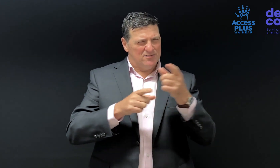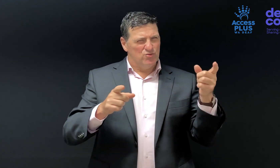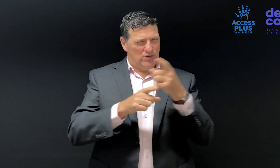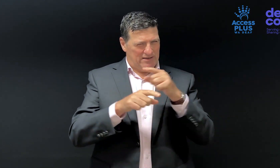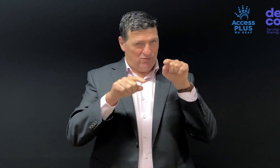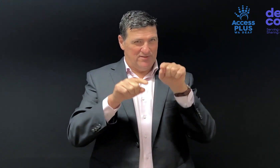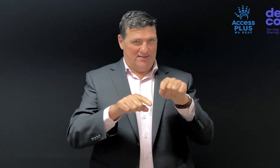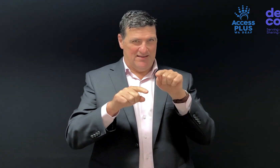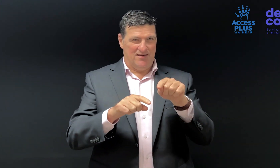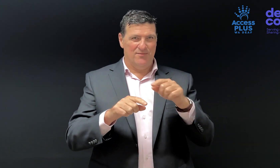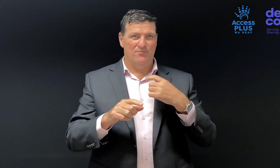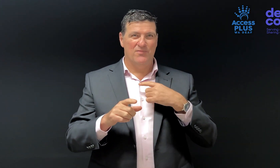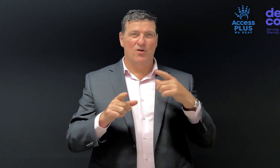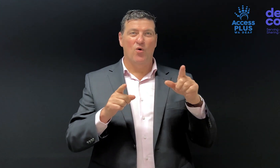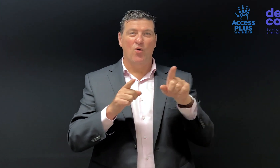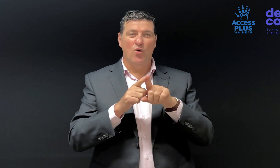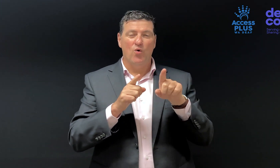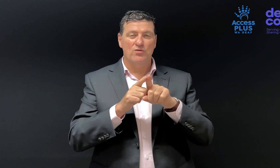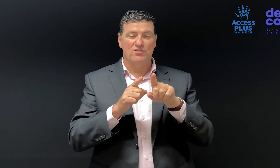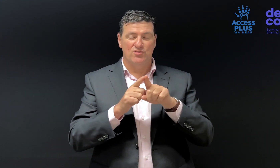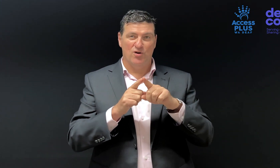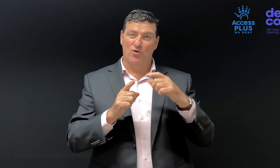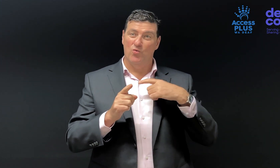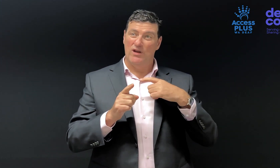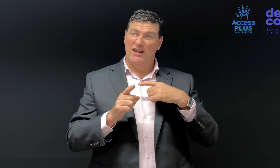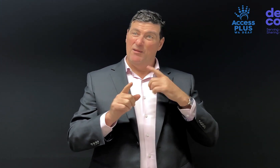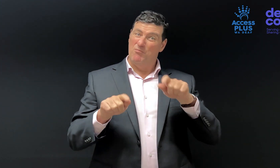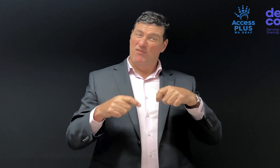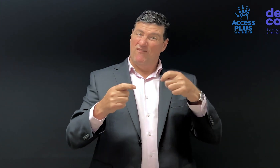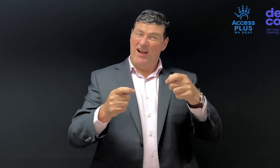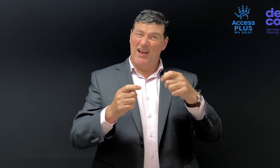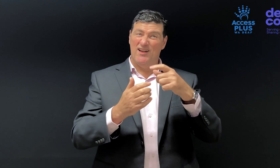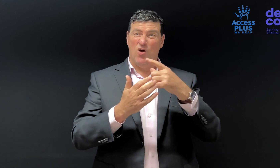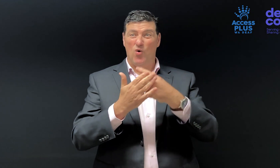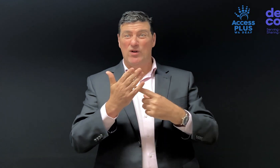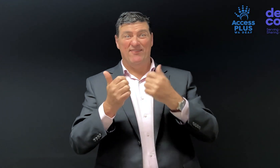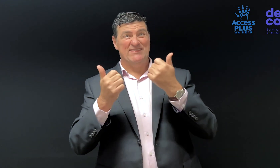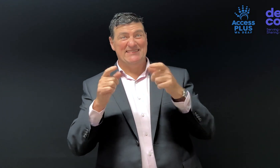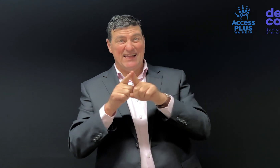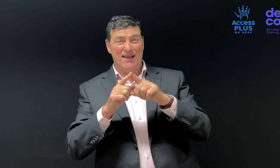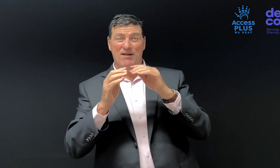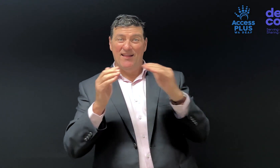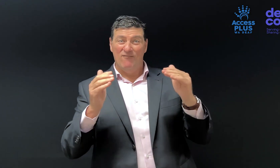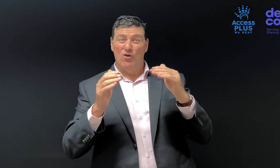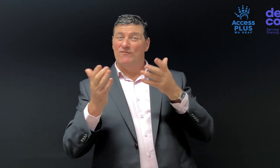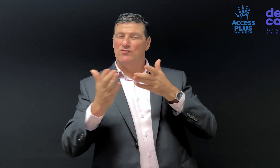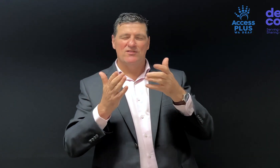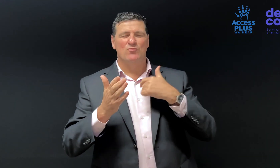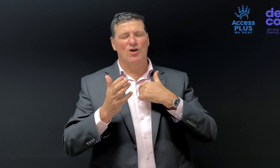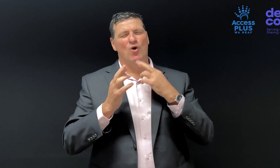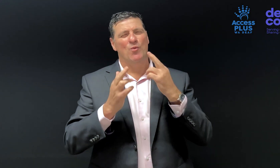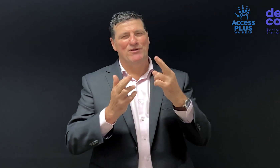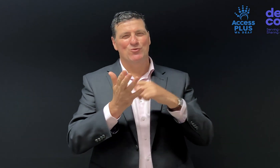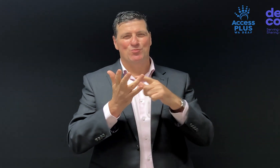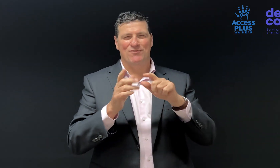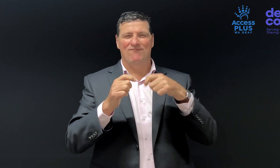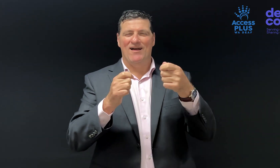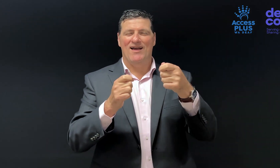We'll be discussing the changes there. But we'll also not continue to provide the same level of